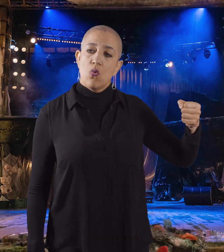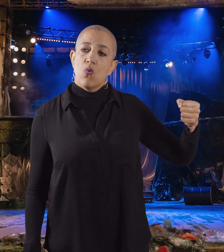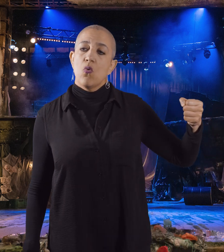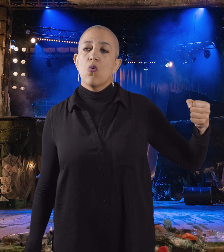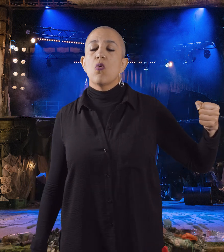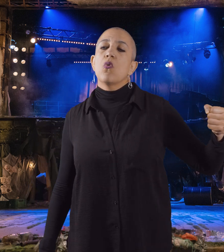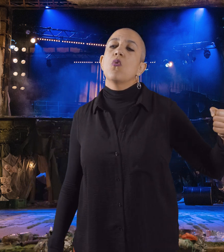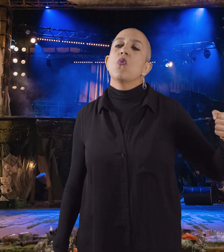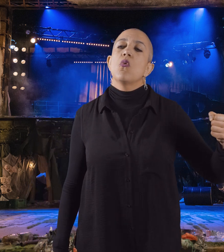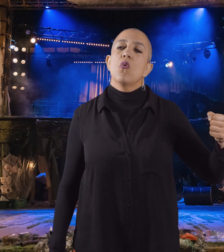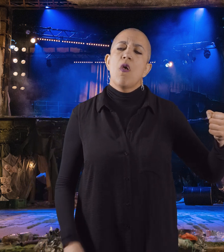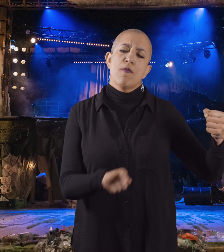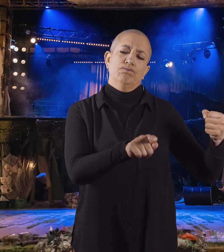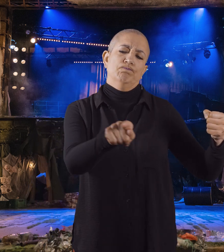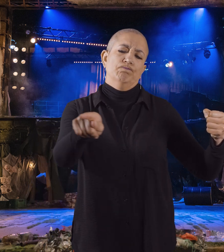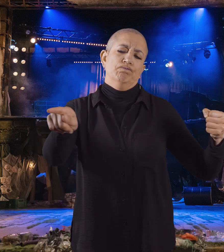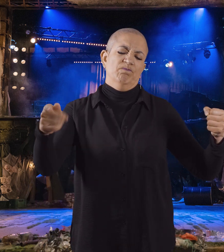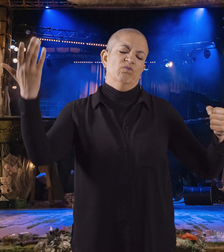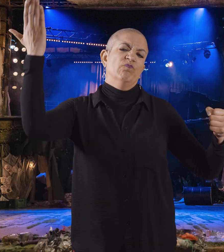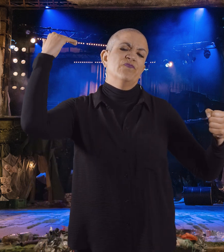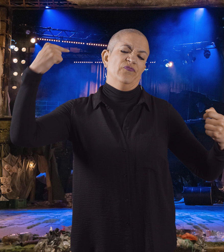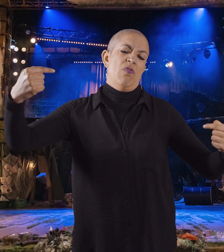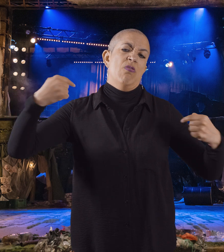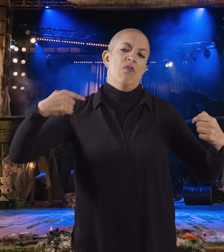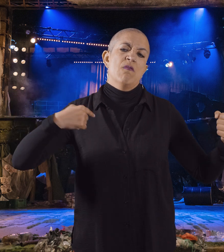Prospero confronts her enemies, but chooses to forgive them.